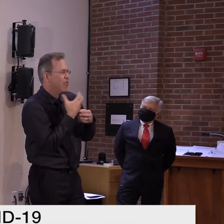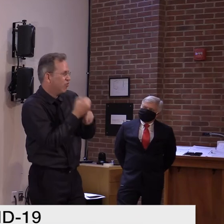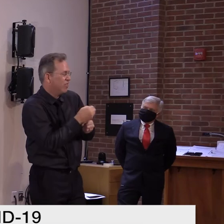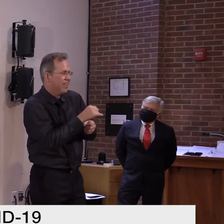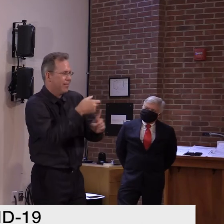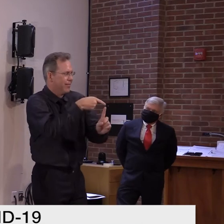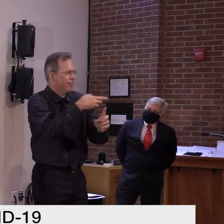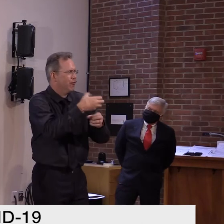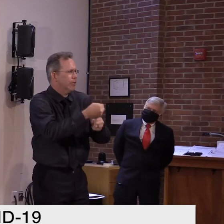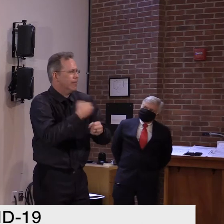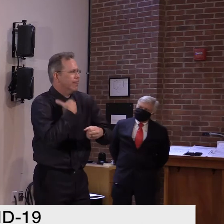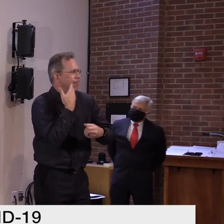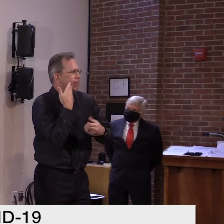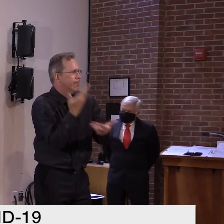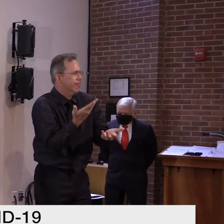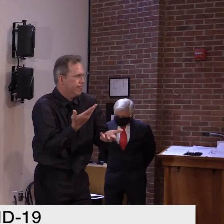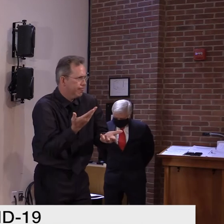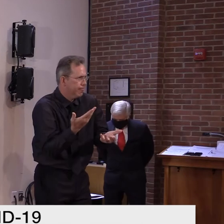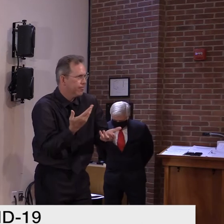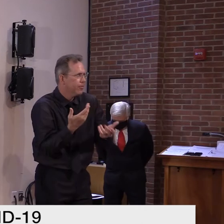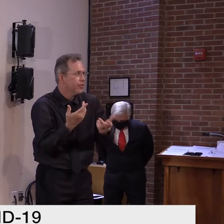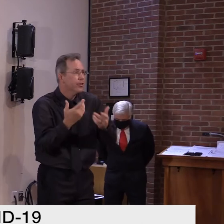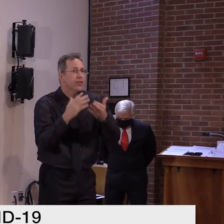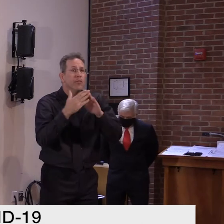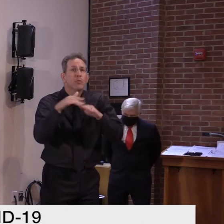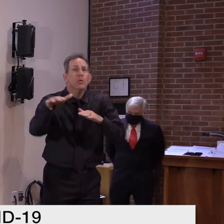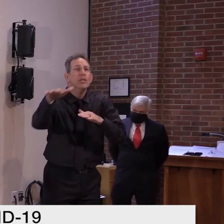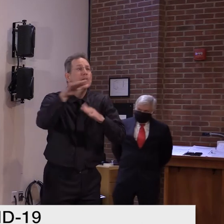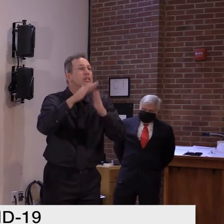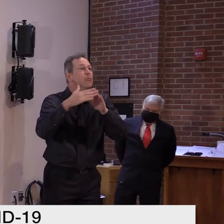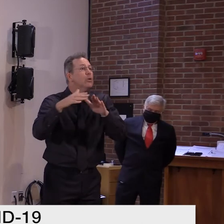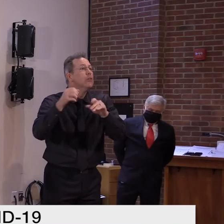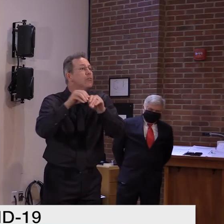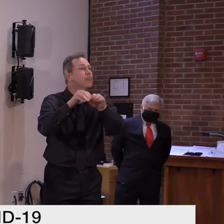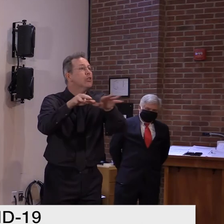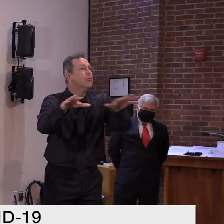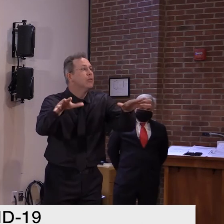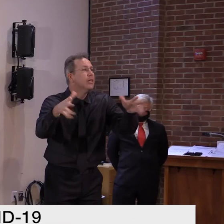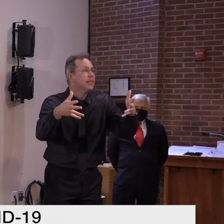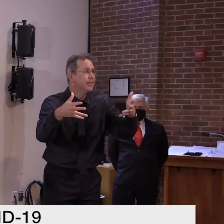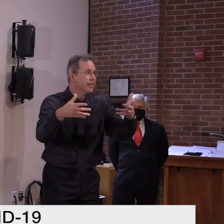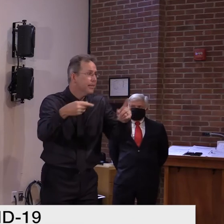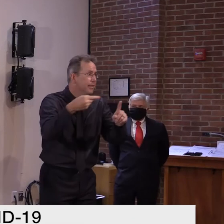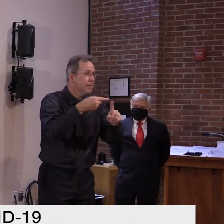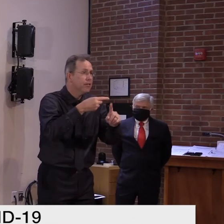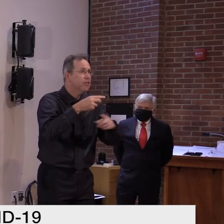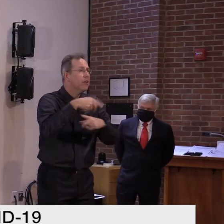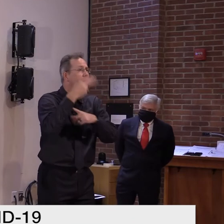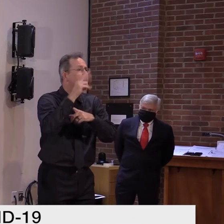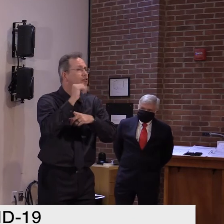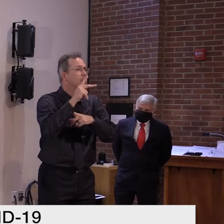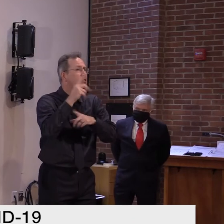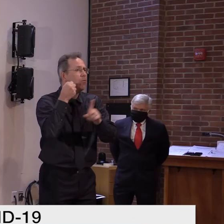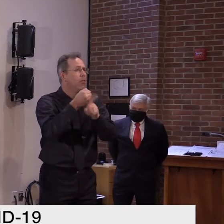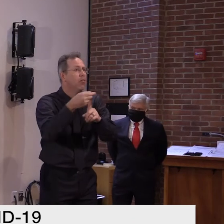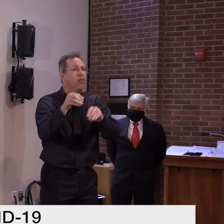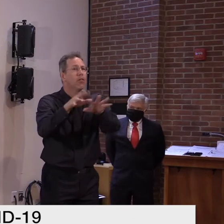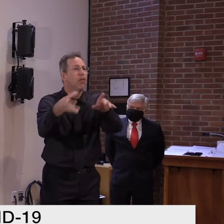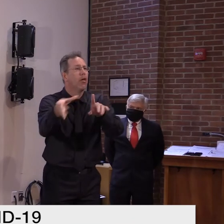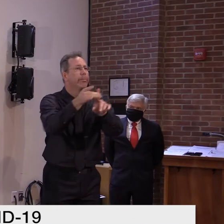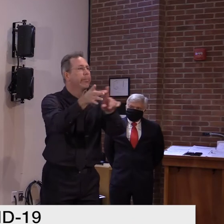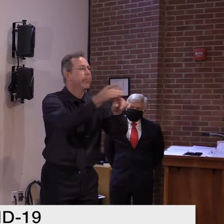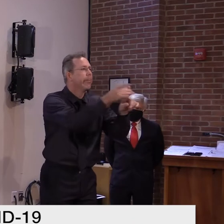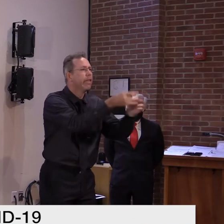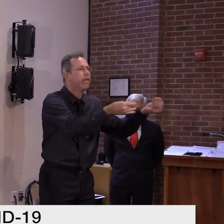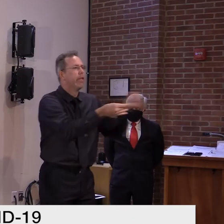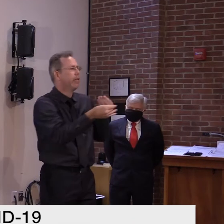prevalent in your community. It has nothing to do with being the best of friends, being the people you